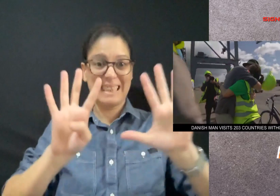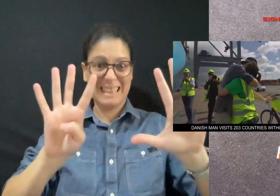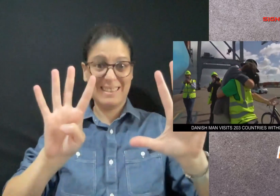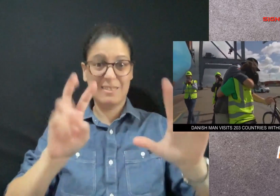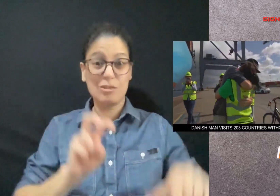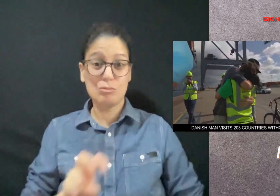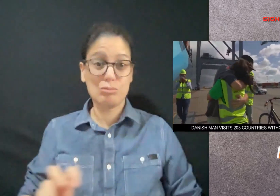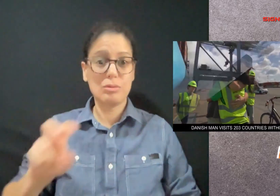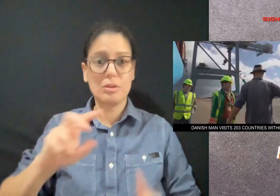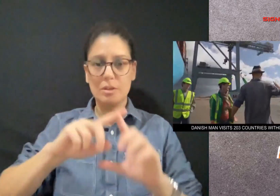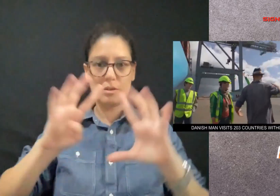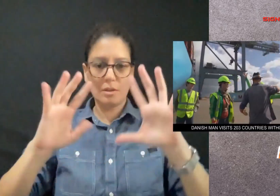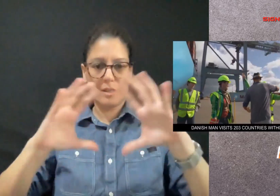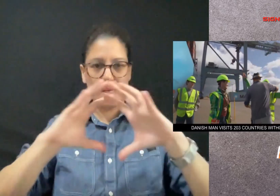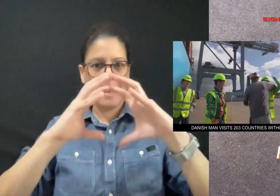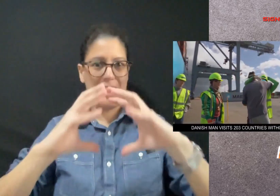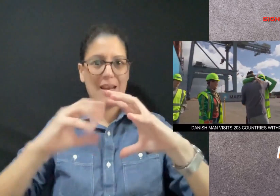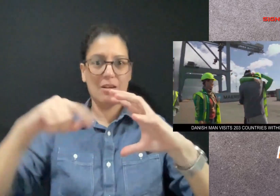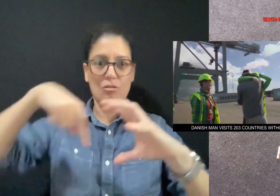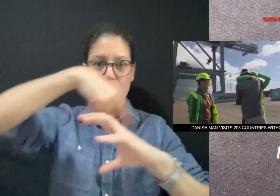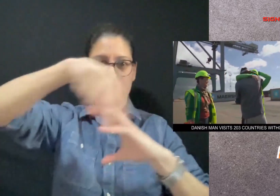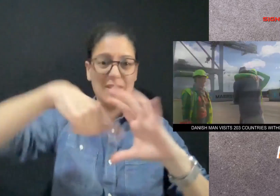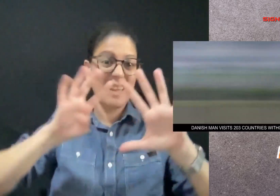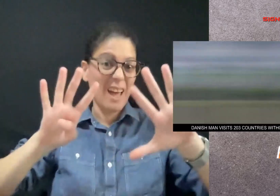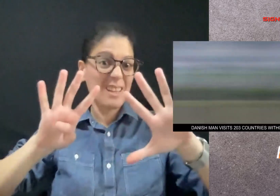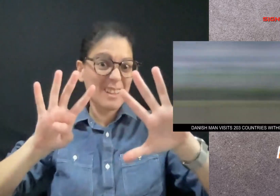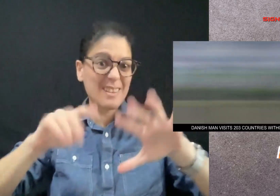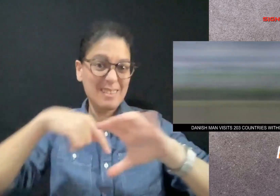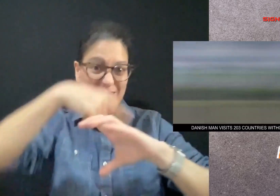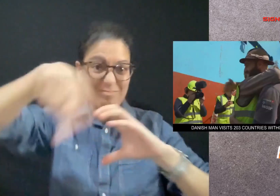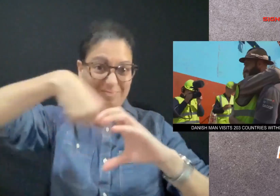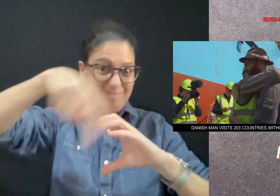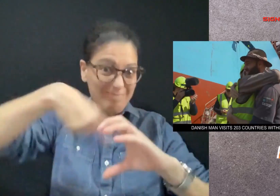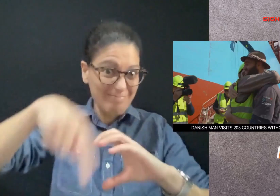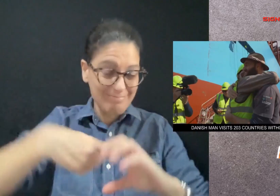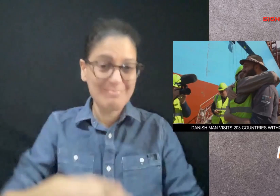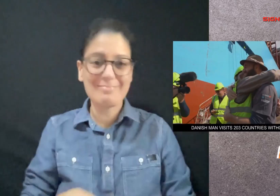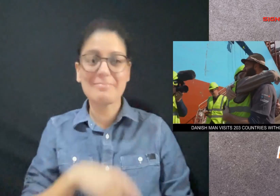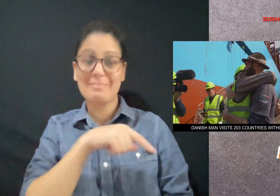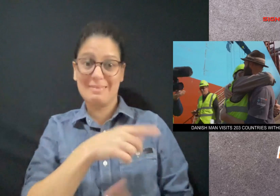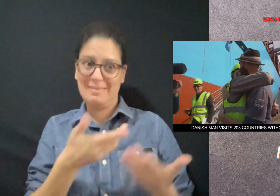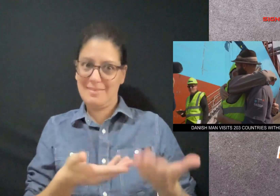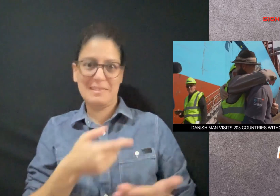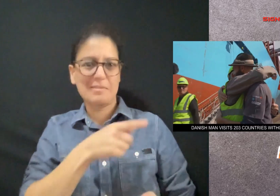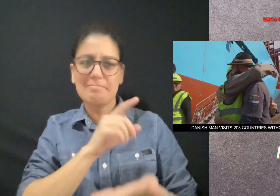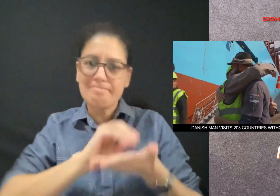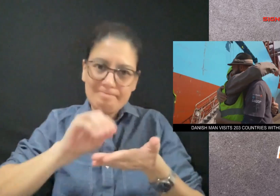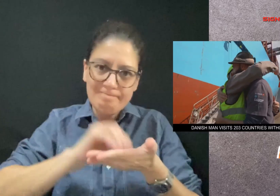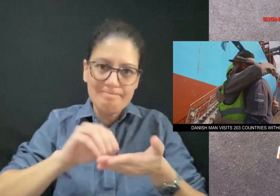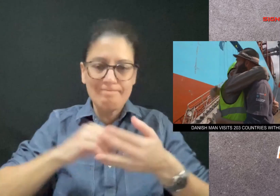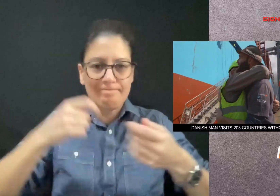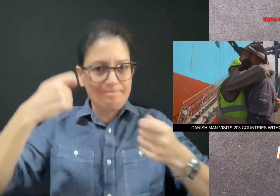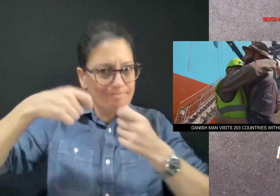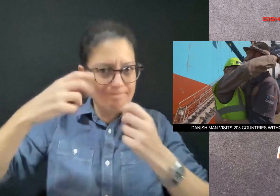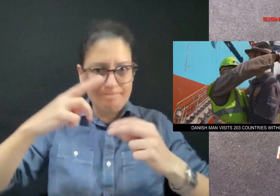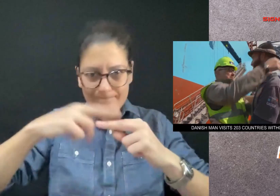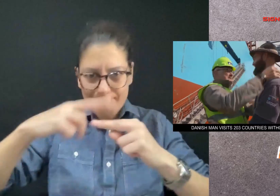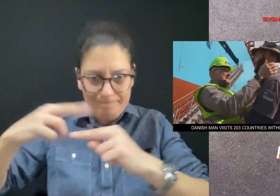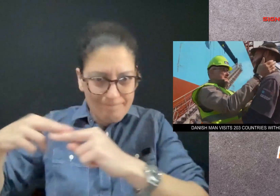nine journey around the earth now he's working on a documentary